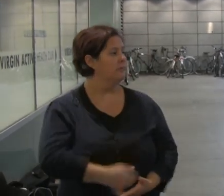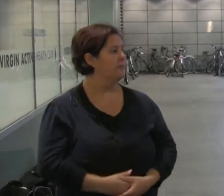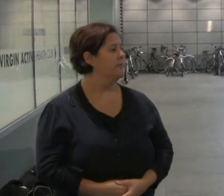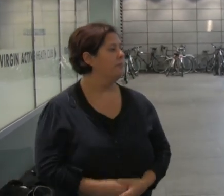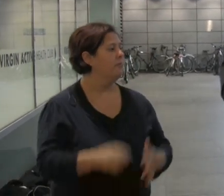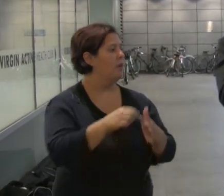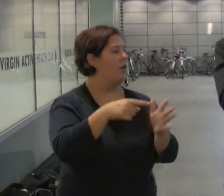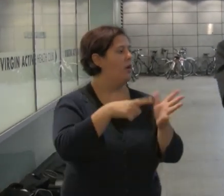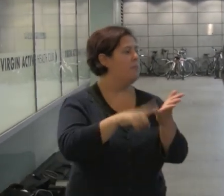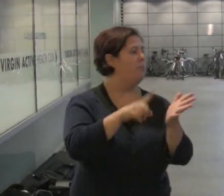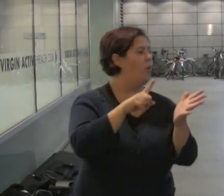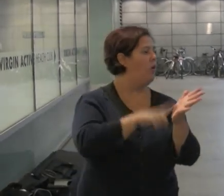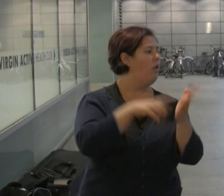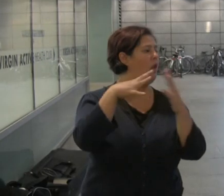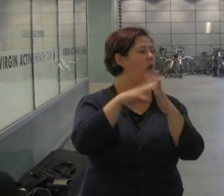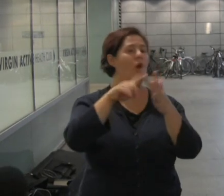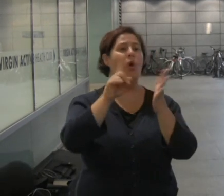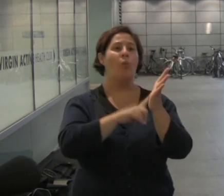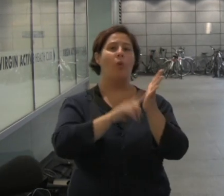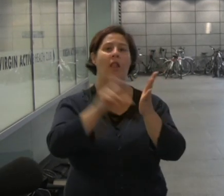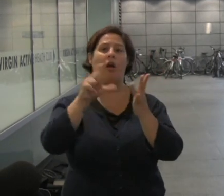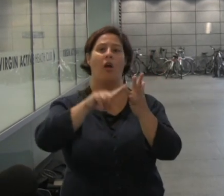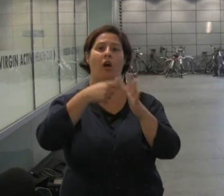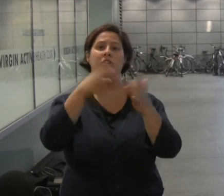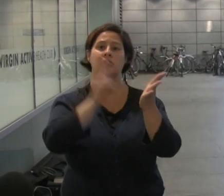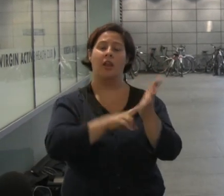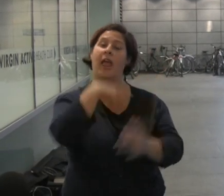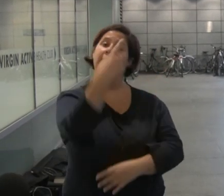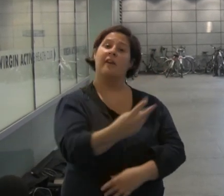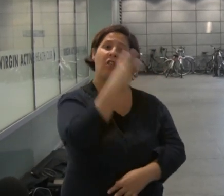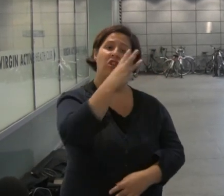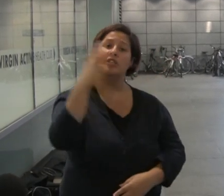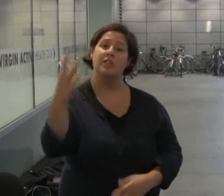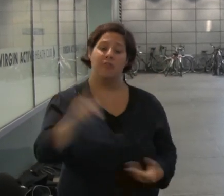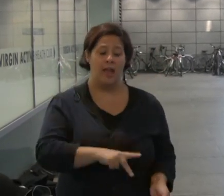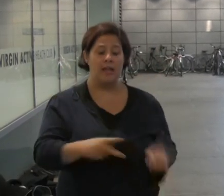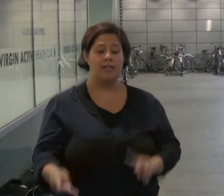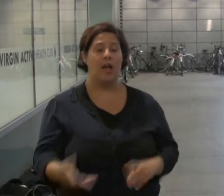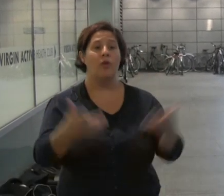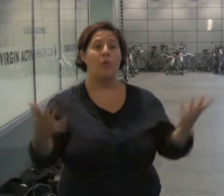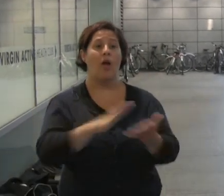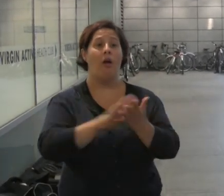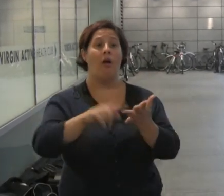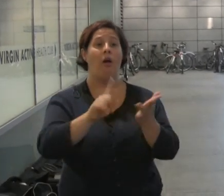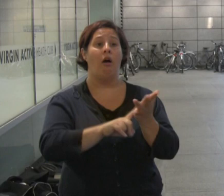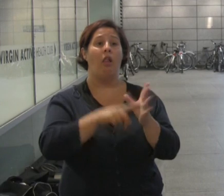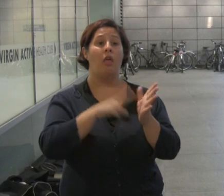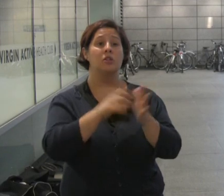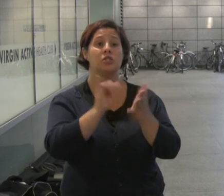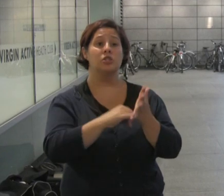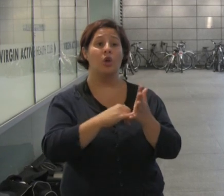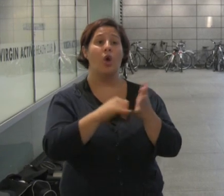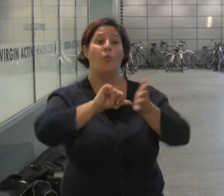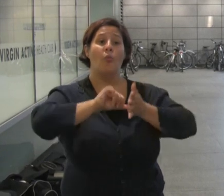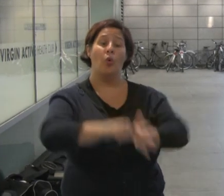Paul Lowell Copson was only 33 when he was found dead in Hollands Wood, Lindhurst. Atos